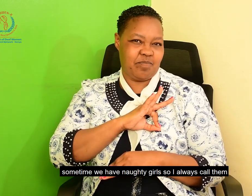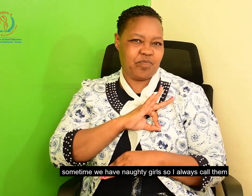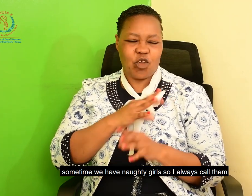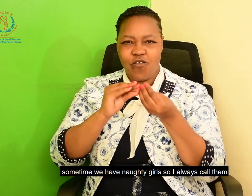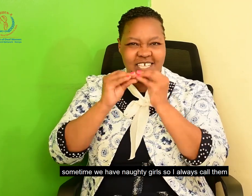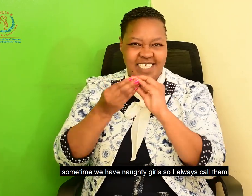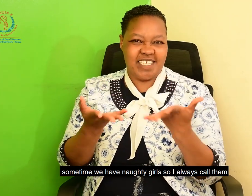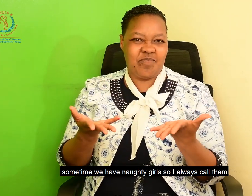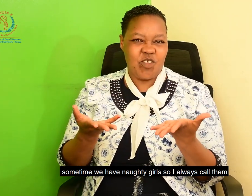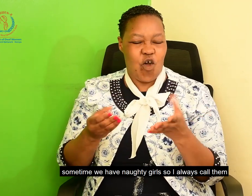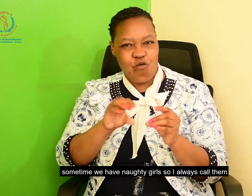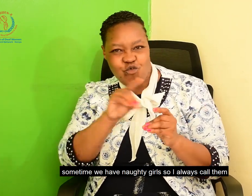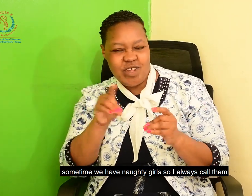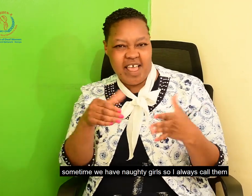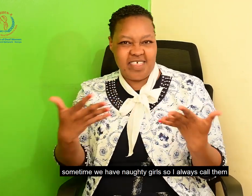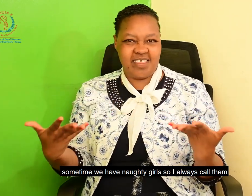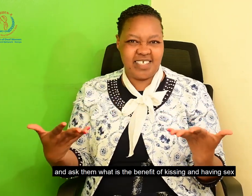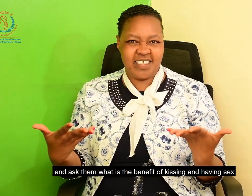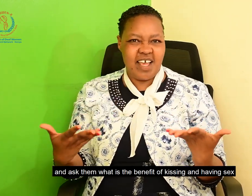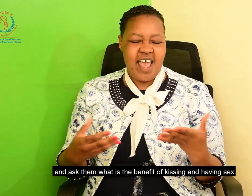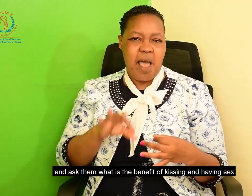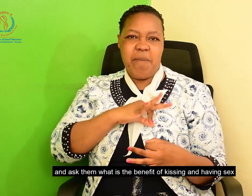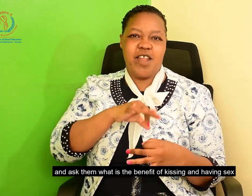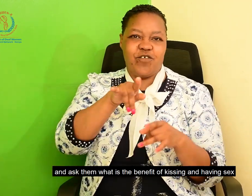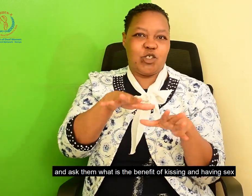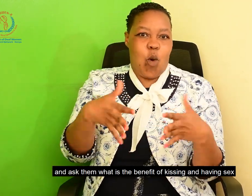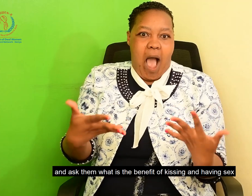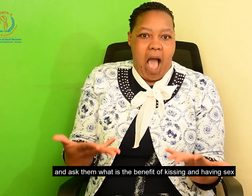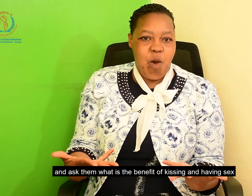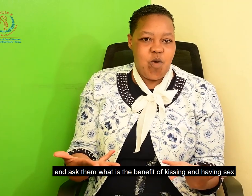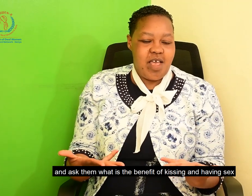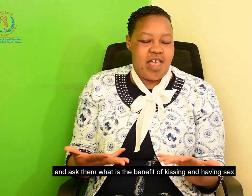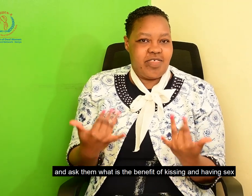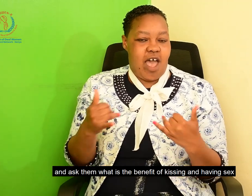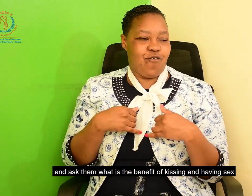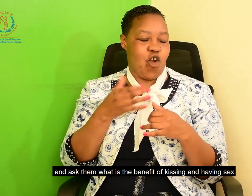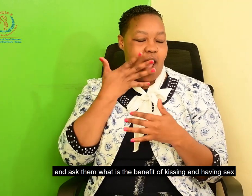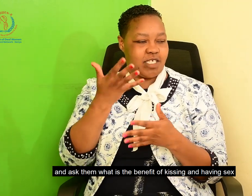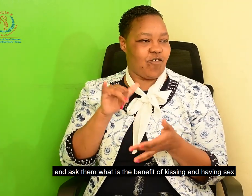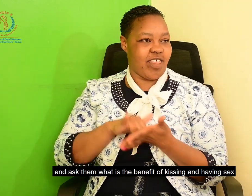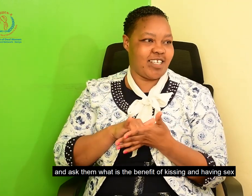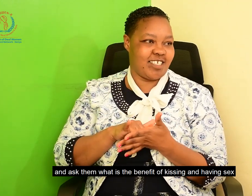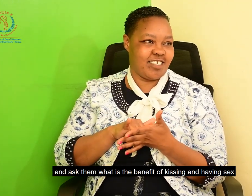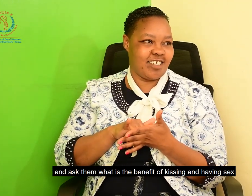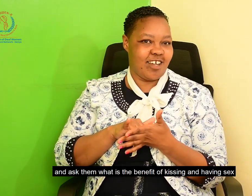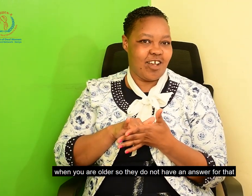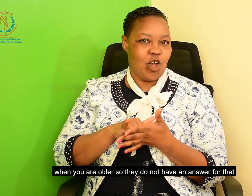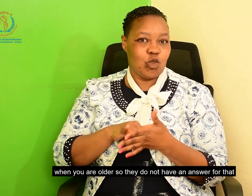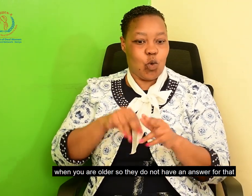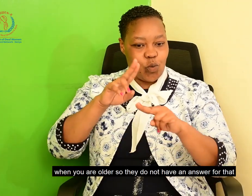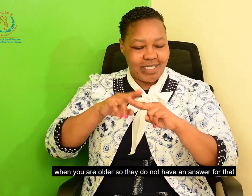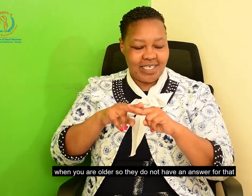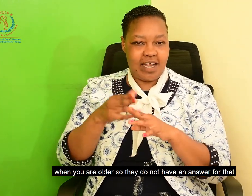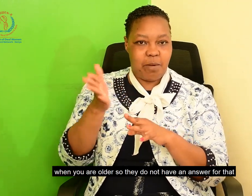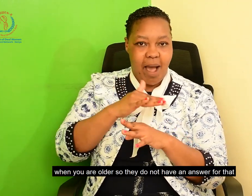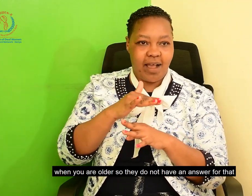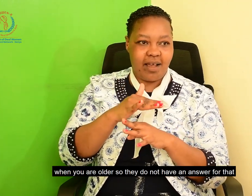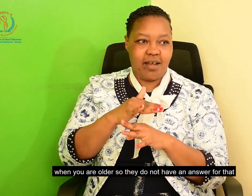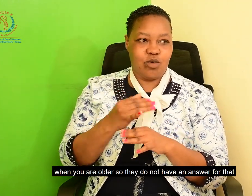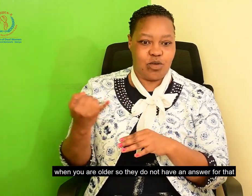tell them, deaf... Well, I ask them, what's the benefit for kissing? What's the benefit for having sex before when you are older?